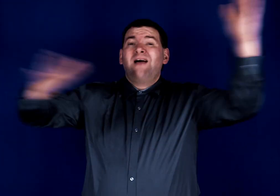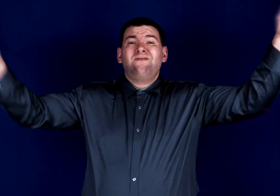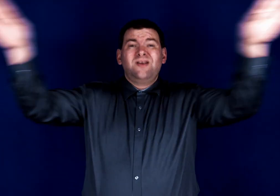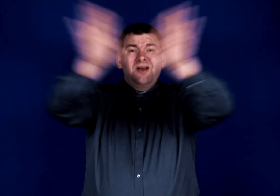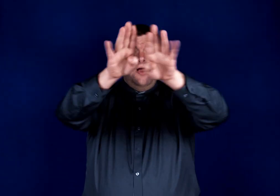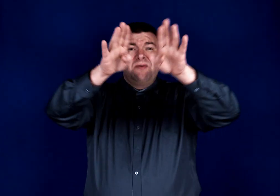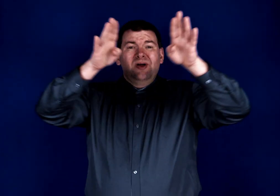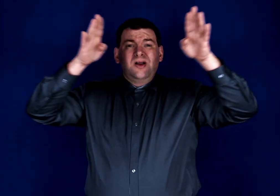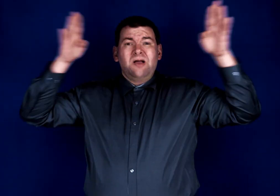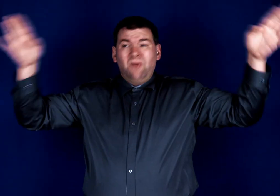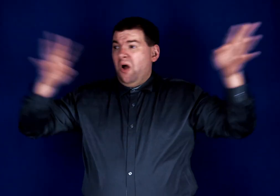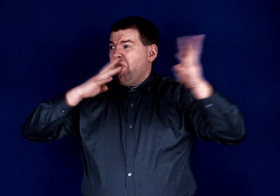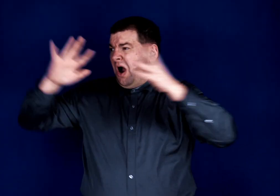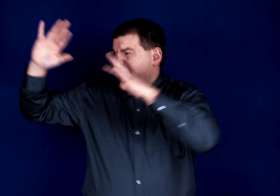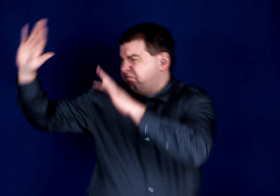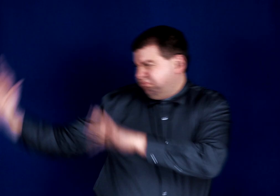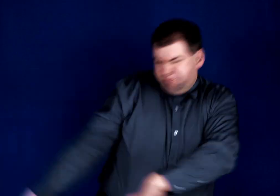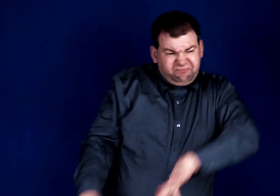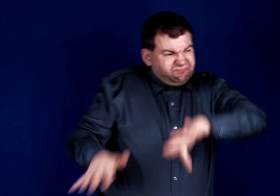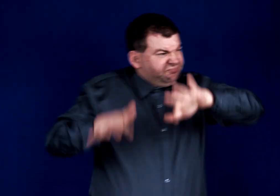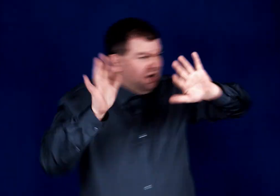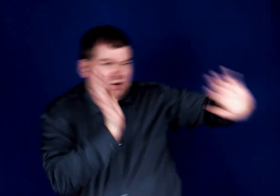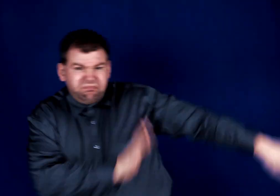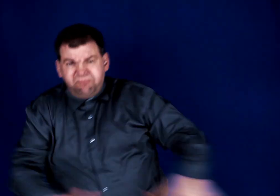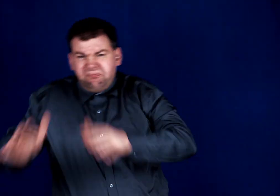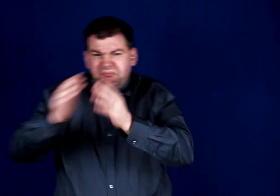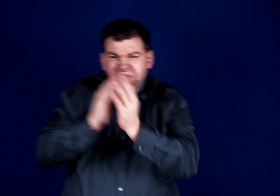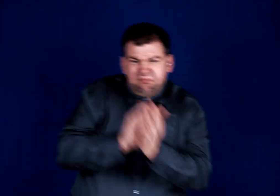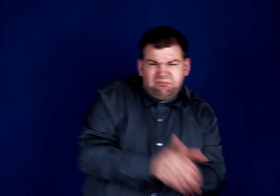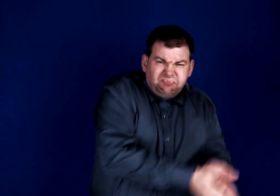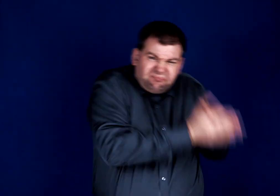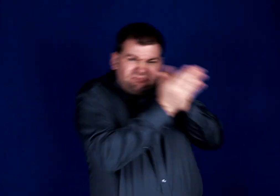heavens opened up and then the raging rivers round Him did grow.